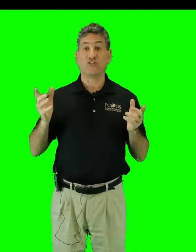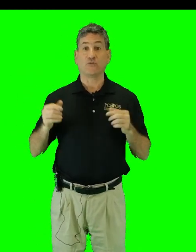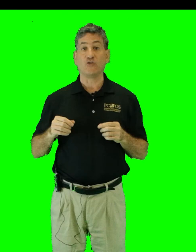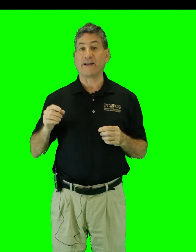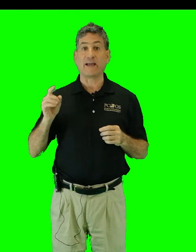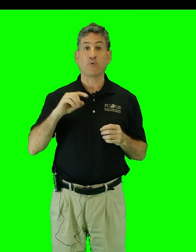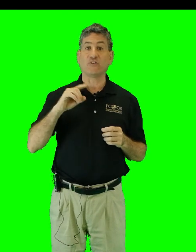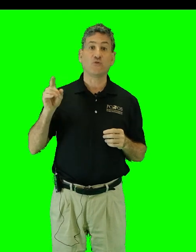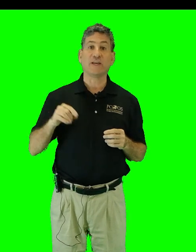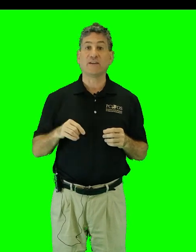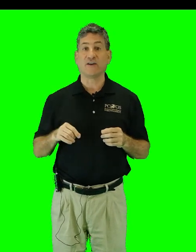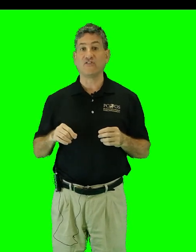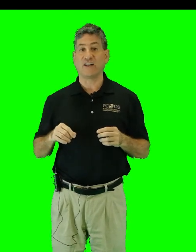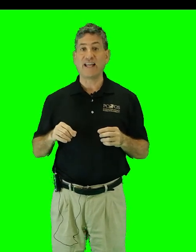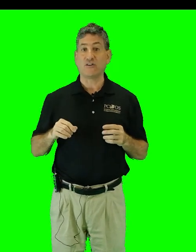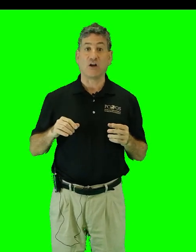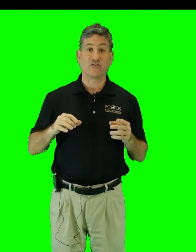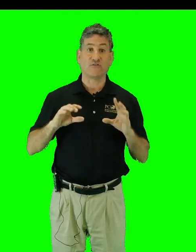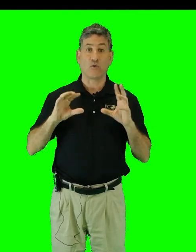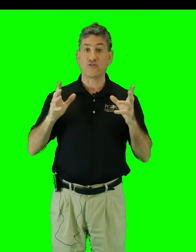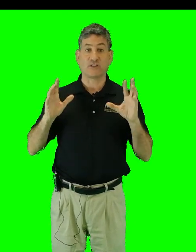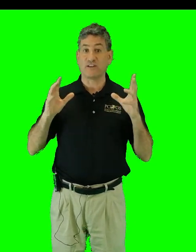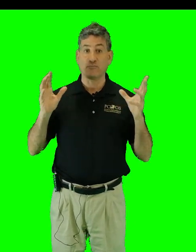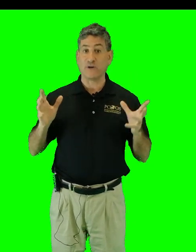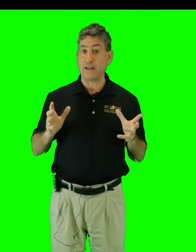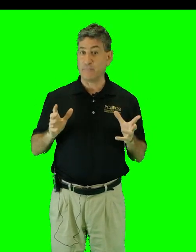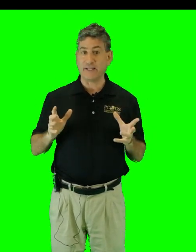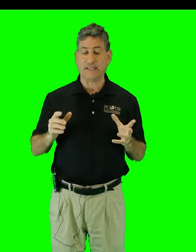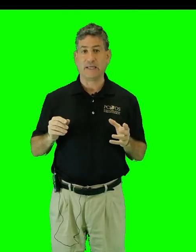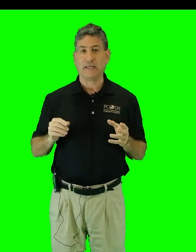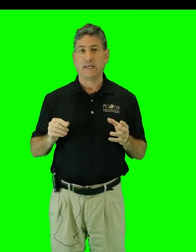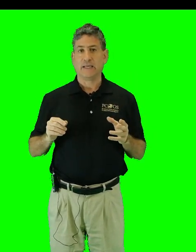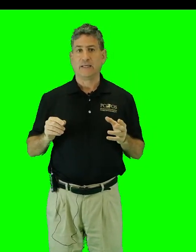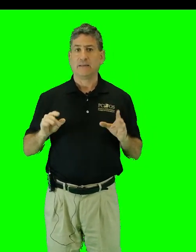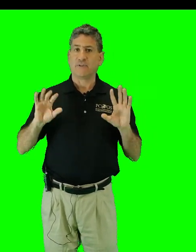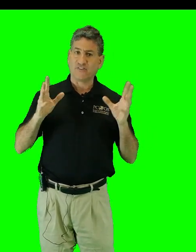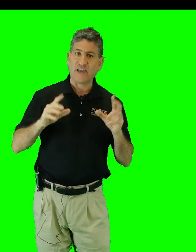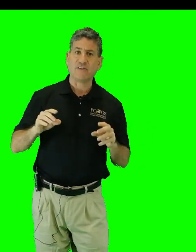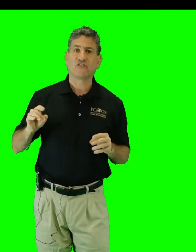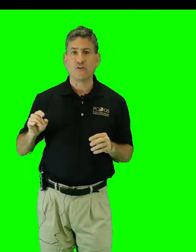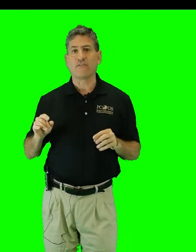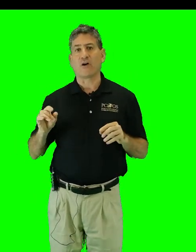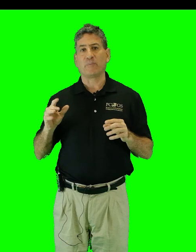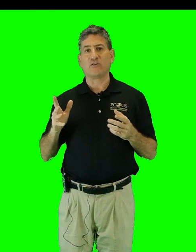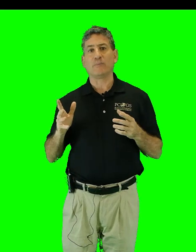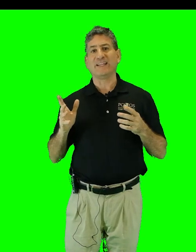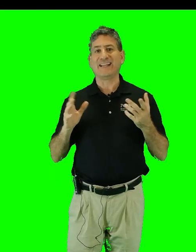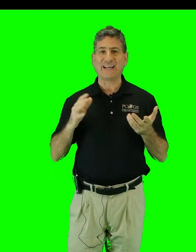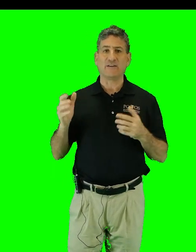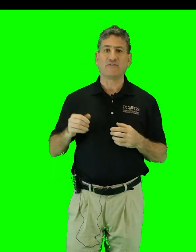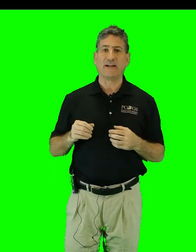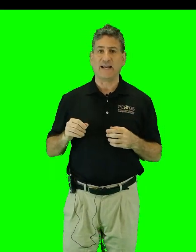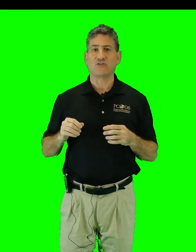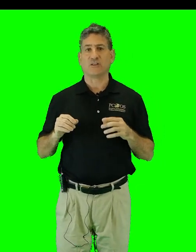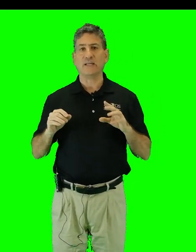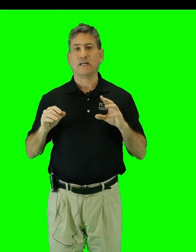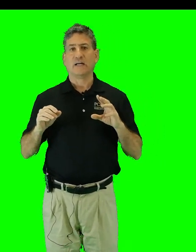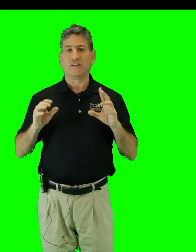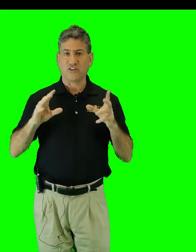CO2 by 9.2 gigatons at a net cost of $411.8 billion. But the savings so far appear to be negative financially until